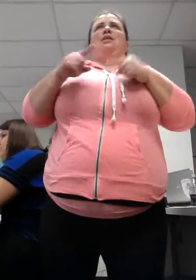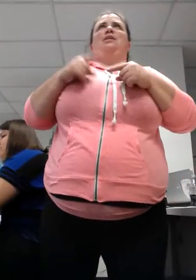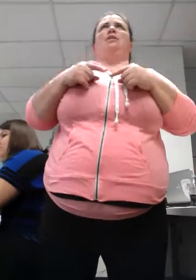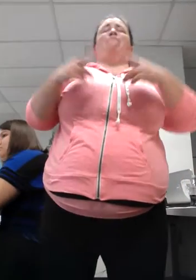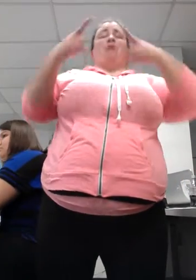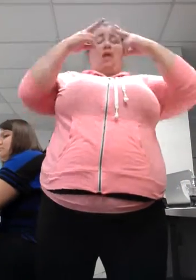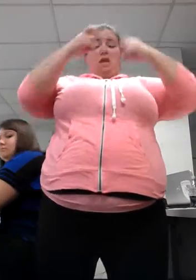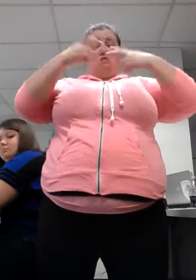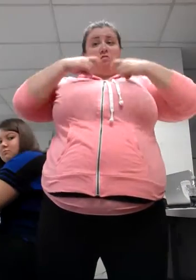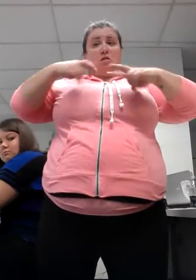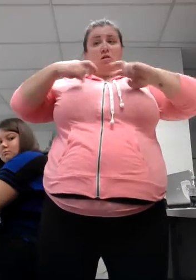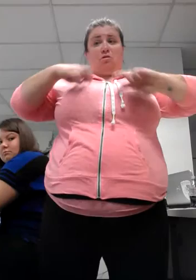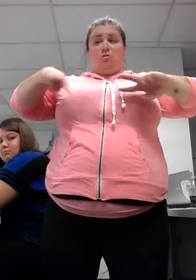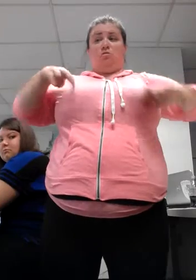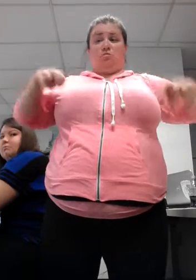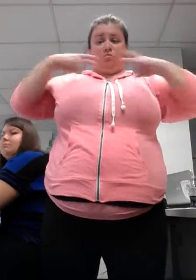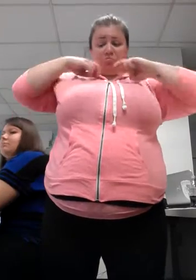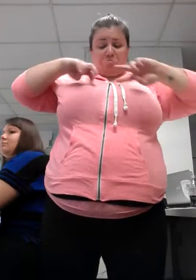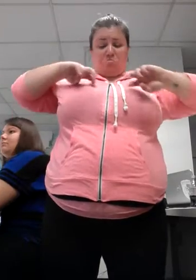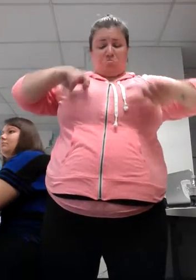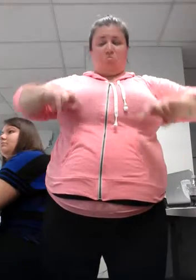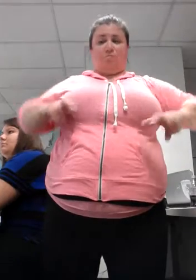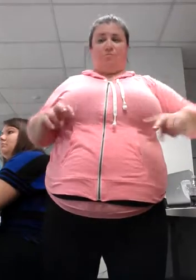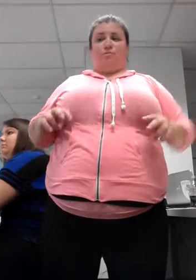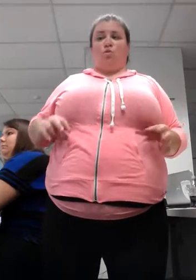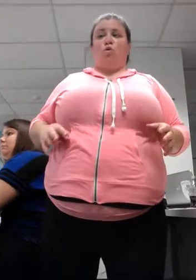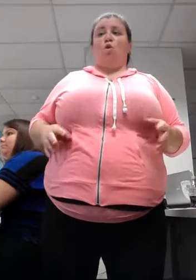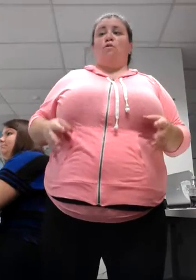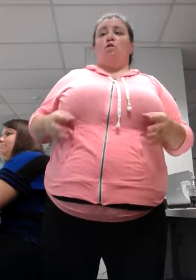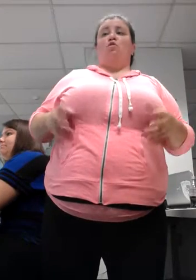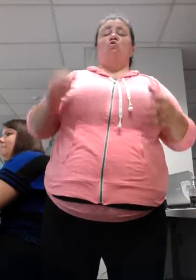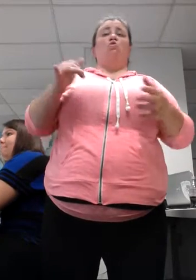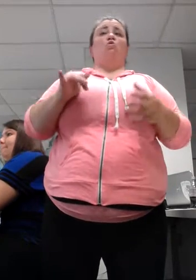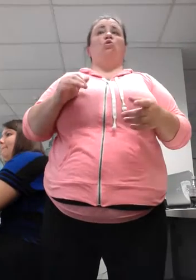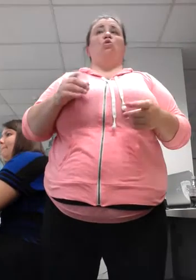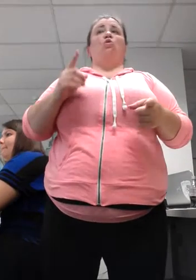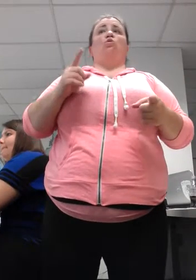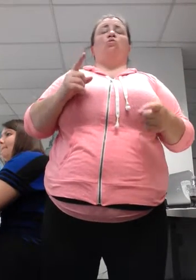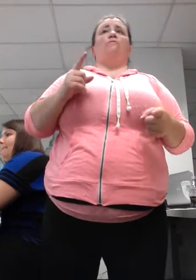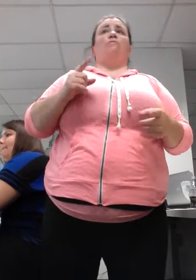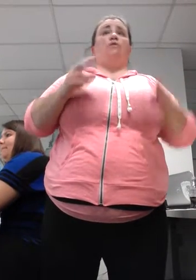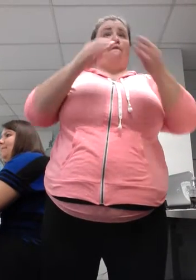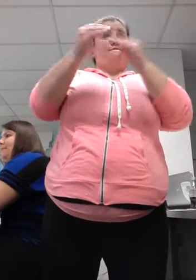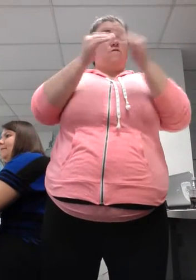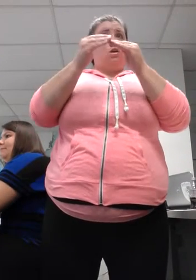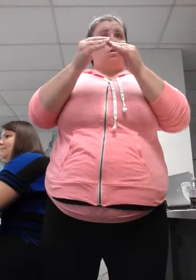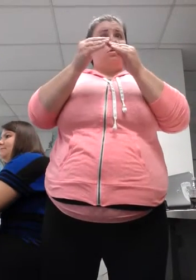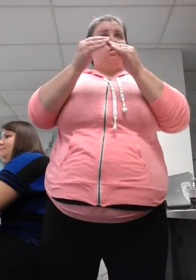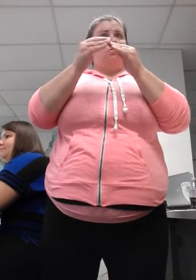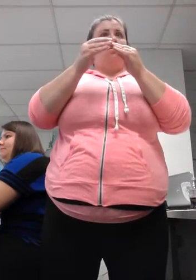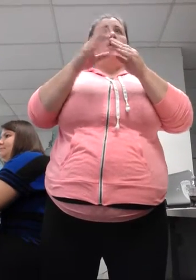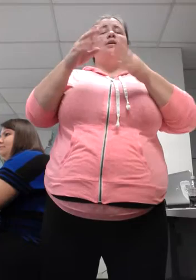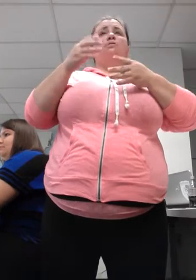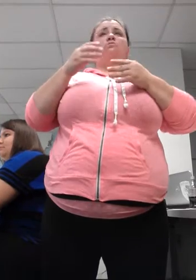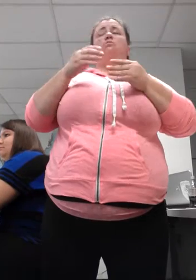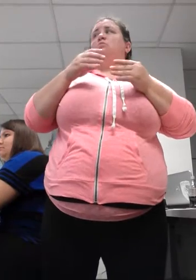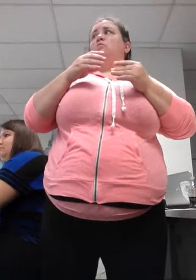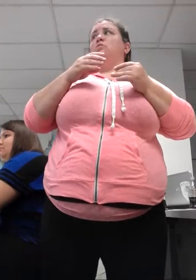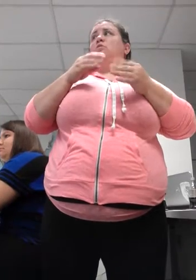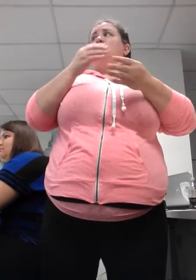Why you didn't make the correction. Because if you make a correction, the interpretation was not wrong. There is